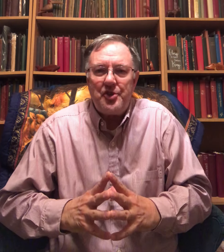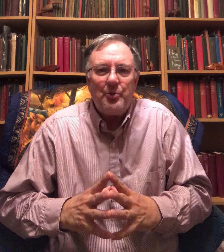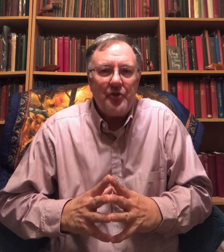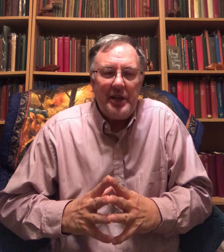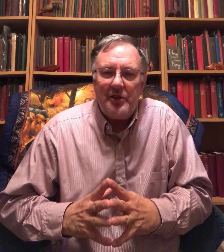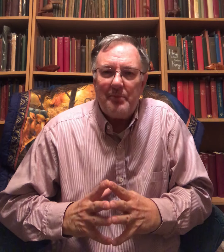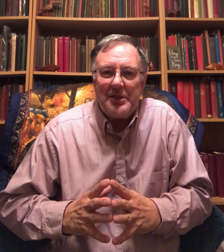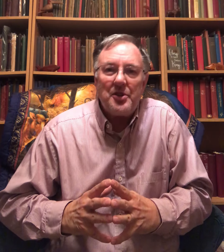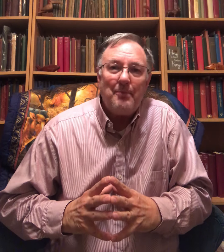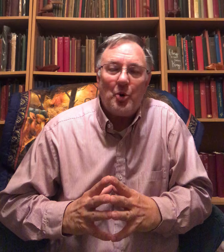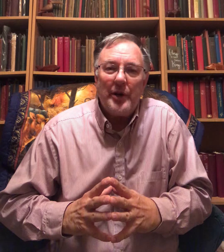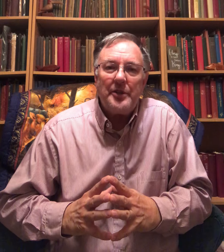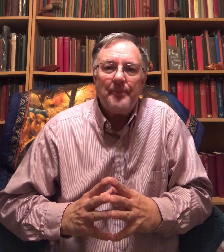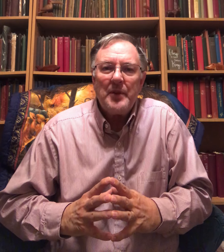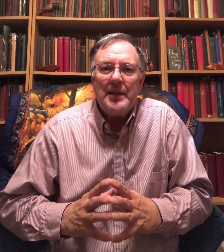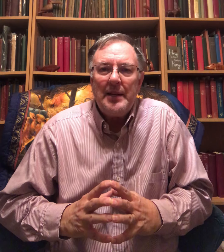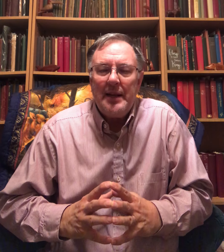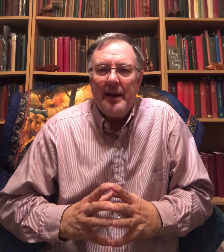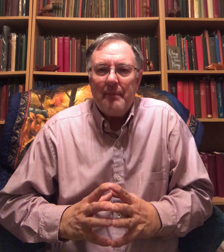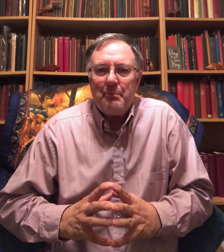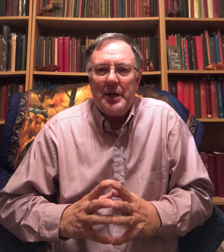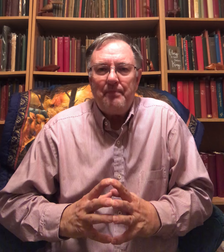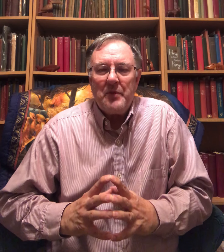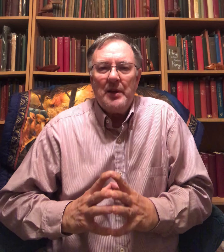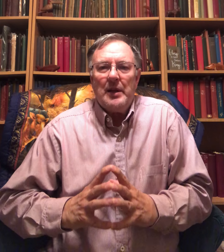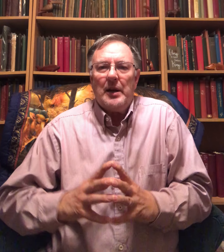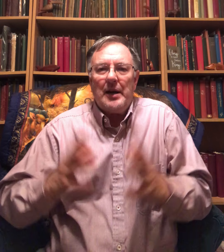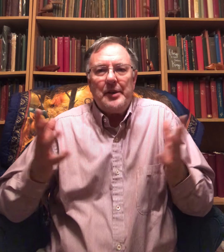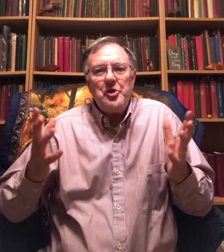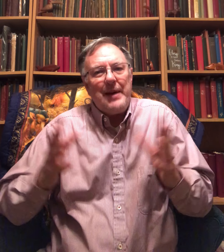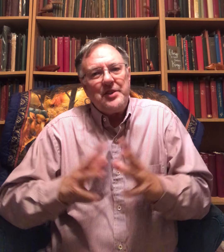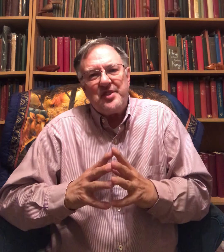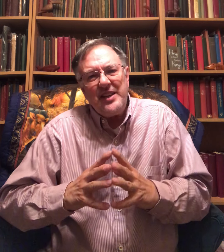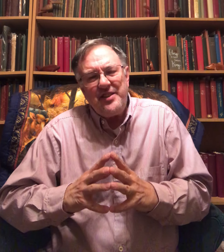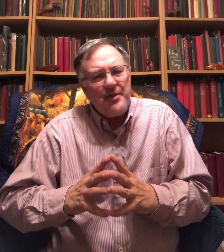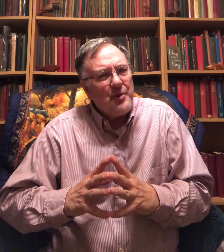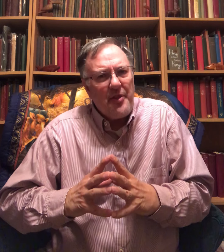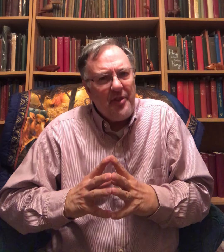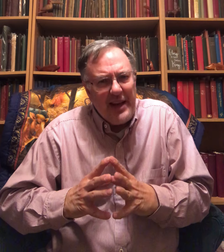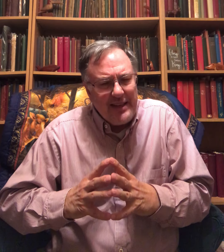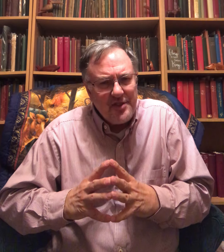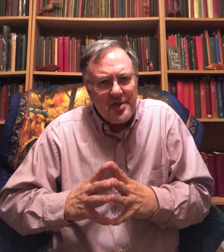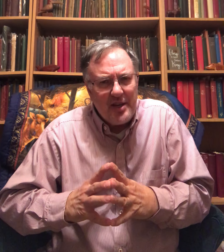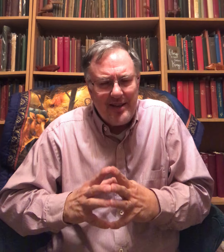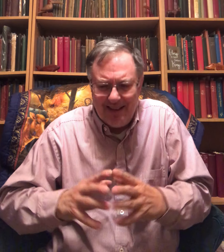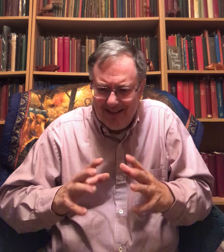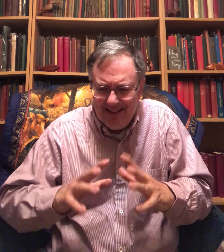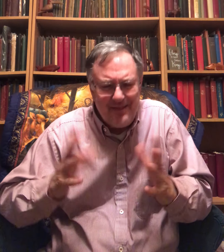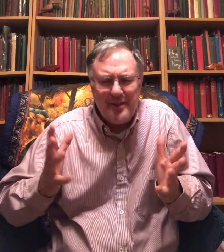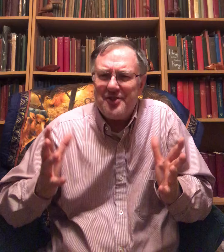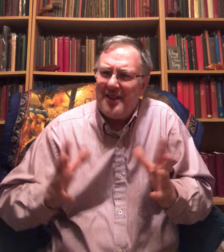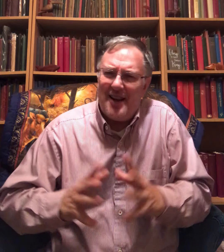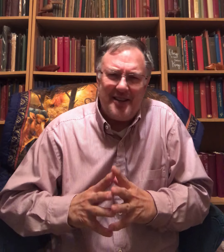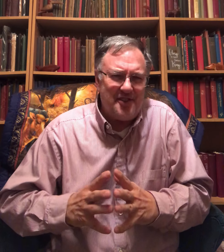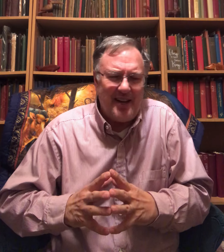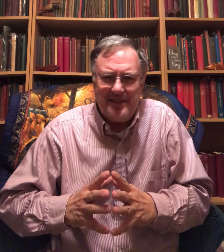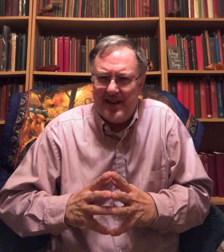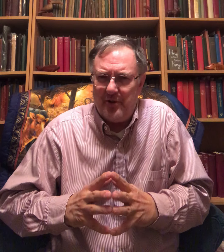you will need them at some point. But you may see different things. There's a lot of signs out